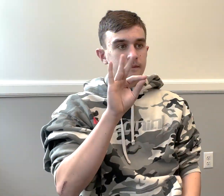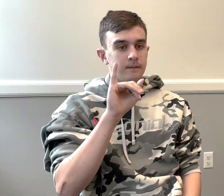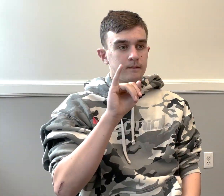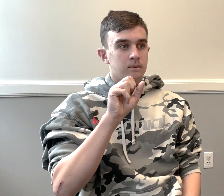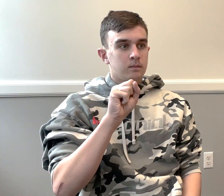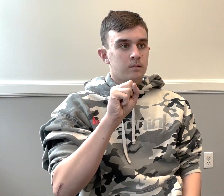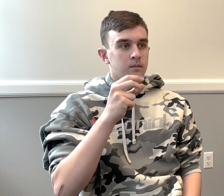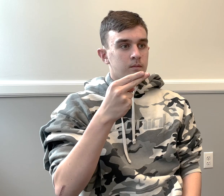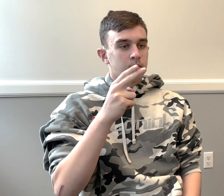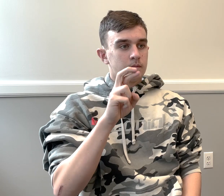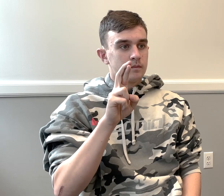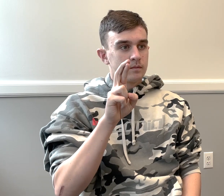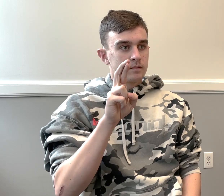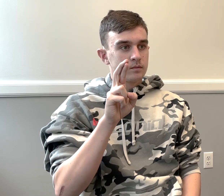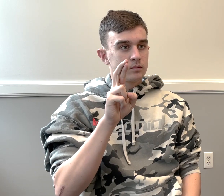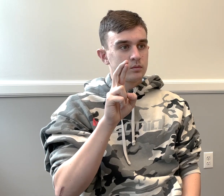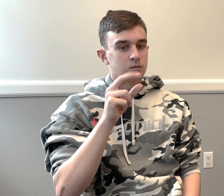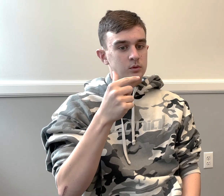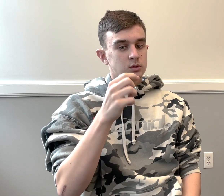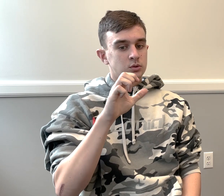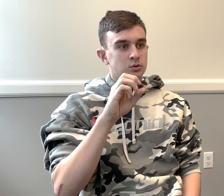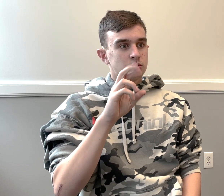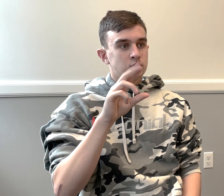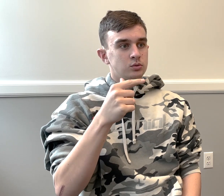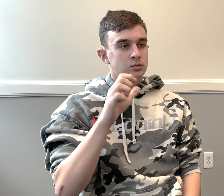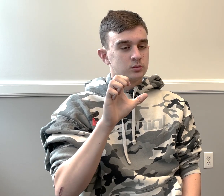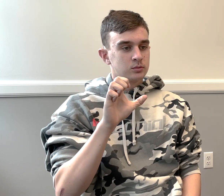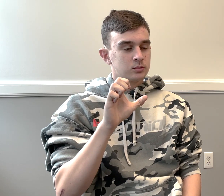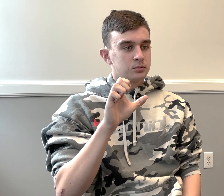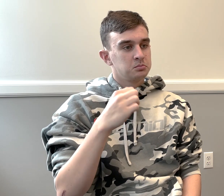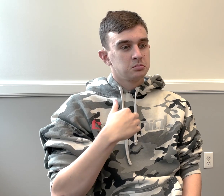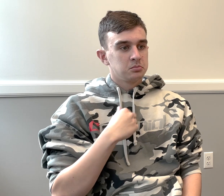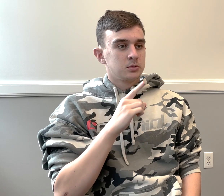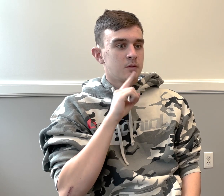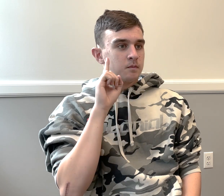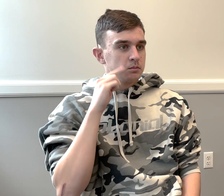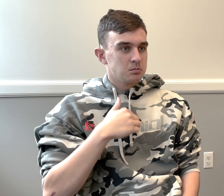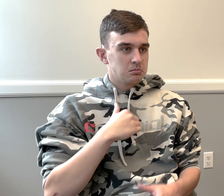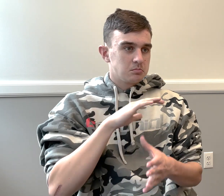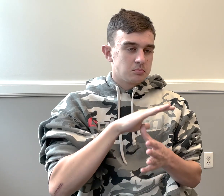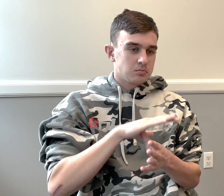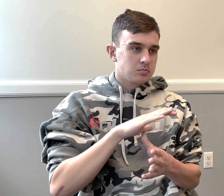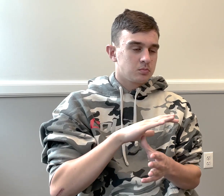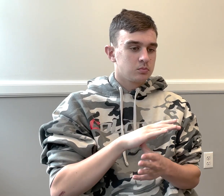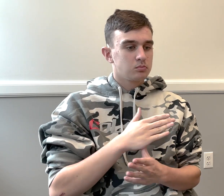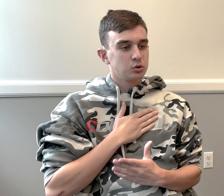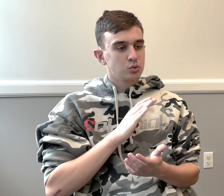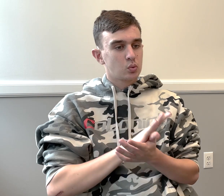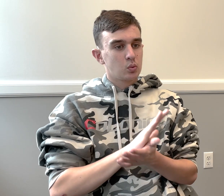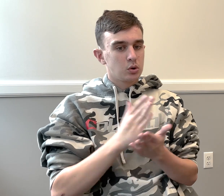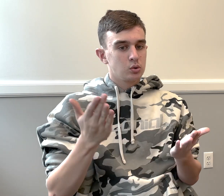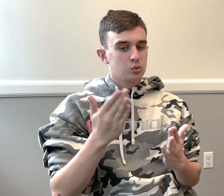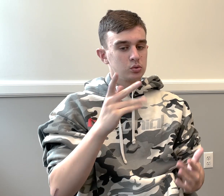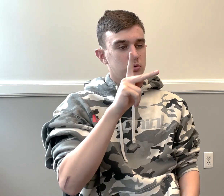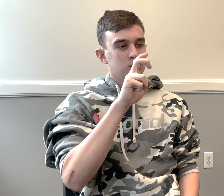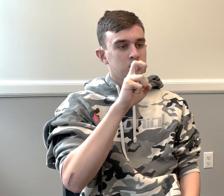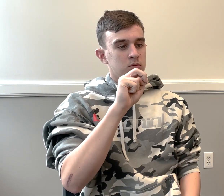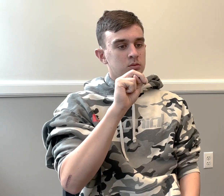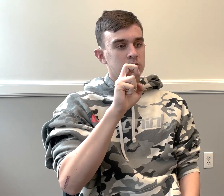My name is Fisher George. I am deaf. I am a senior. I like going to school here at